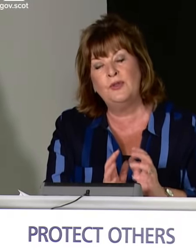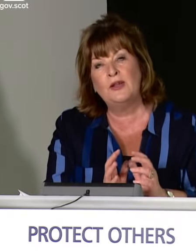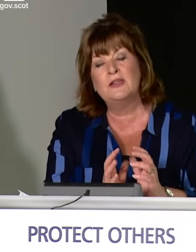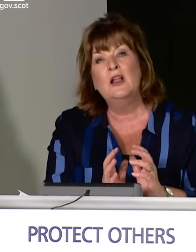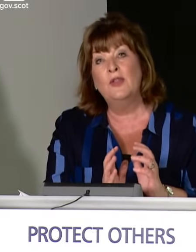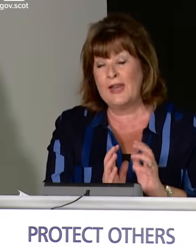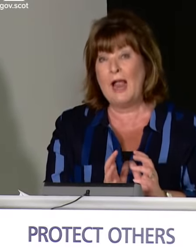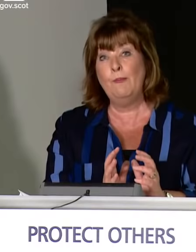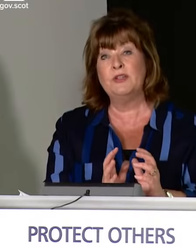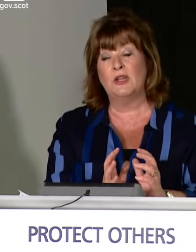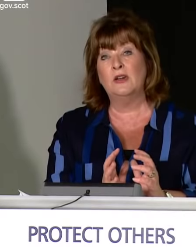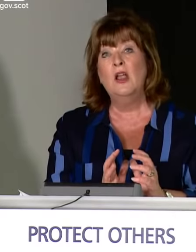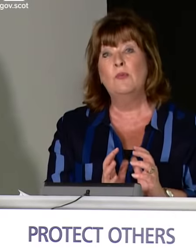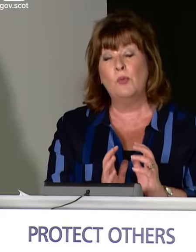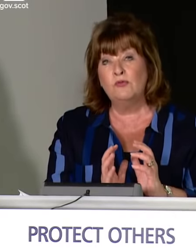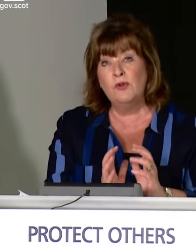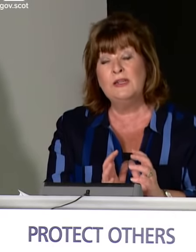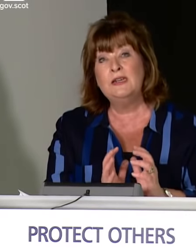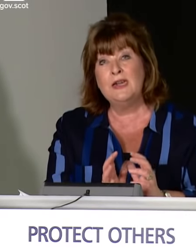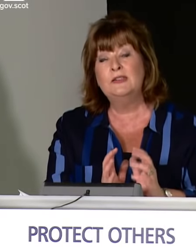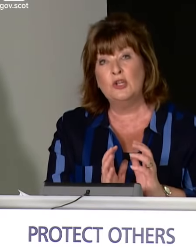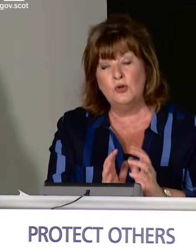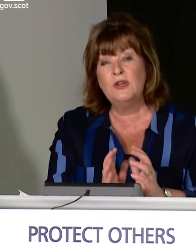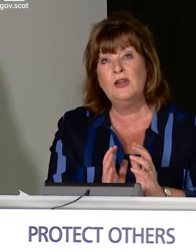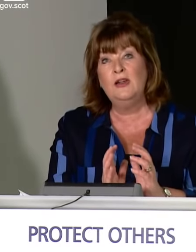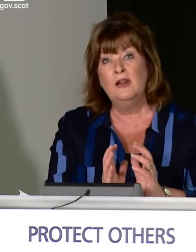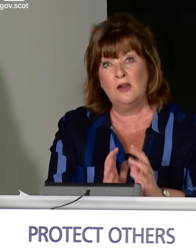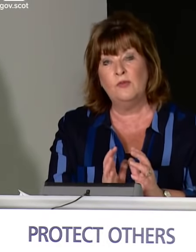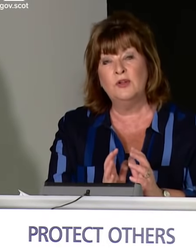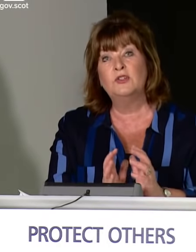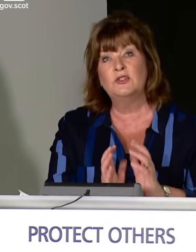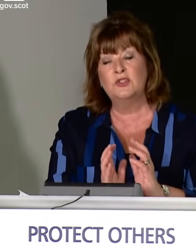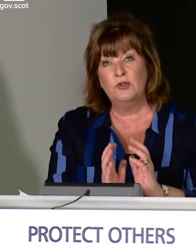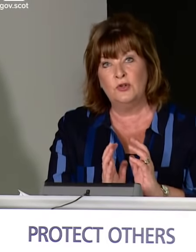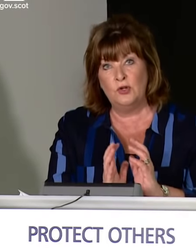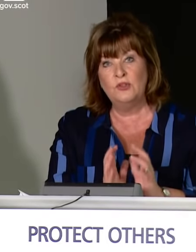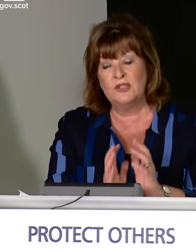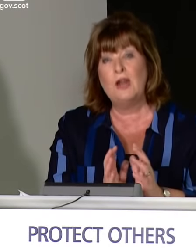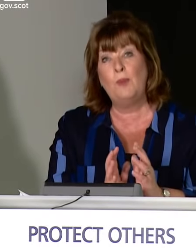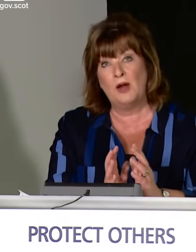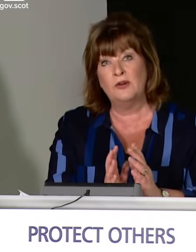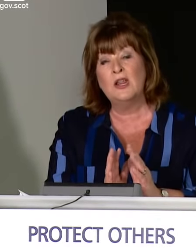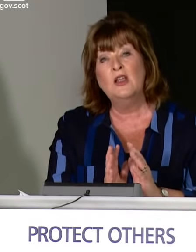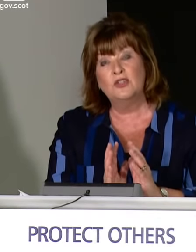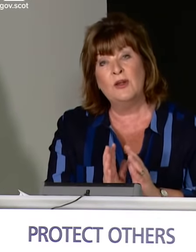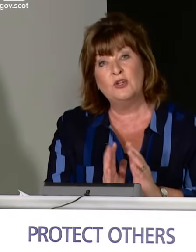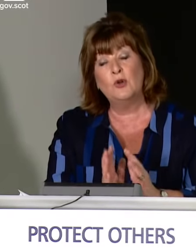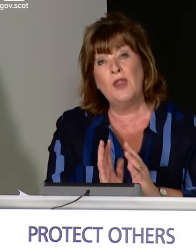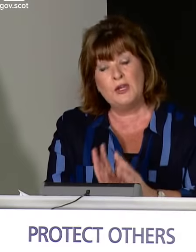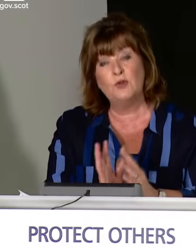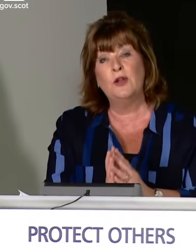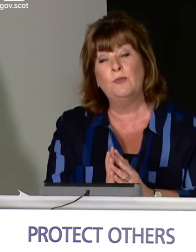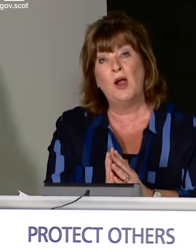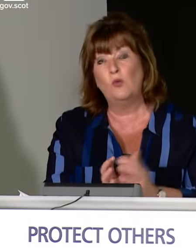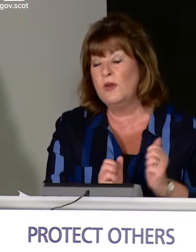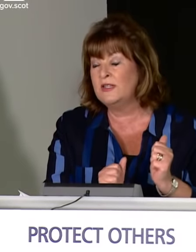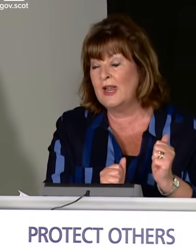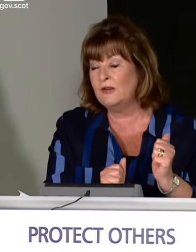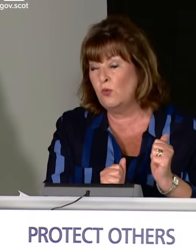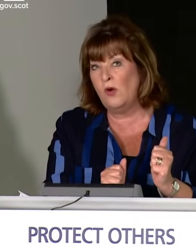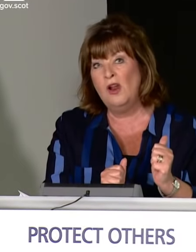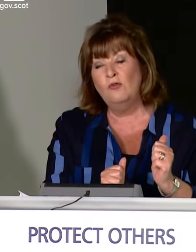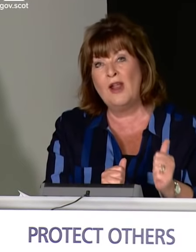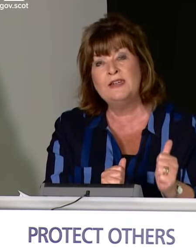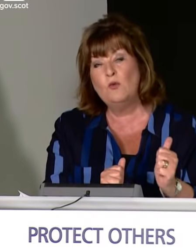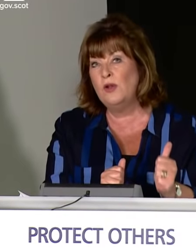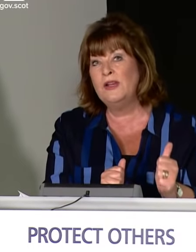there's so many things that can be done, but we really need the UK government to use their powers to make sure they do their part. We